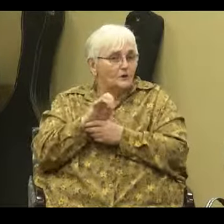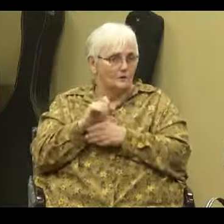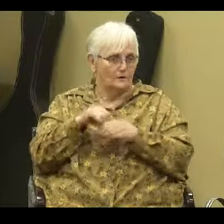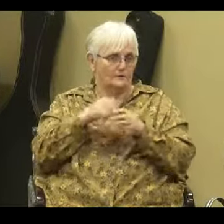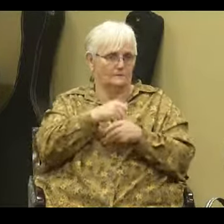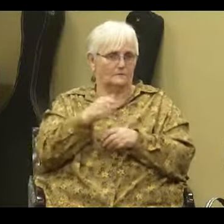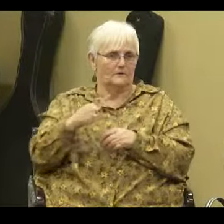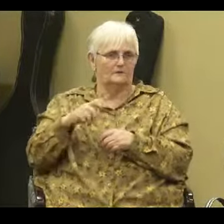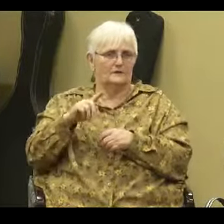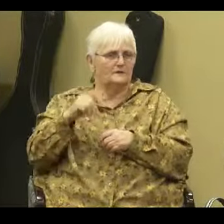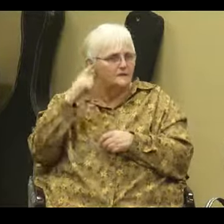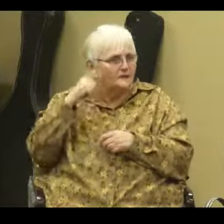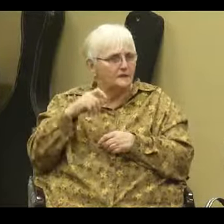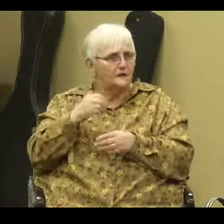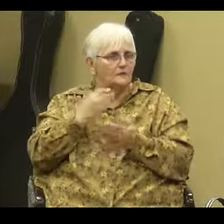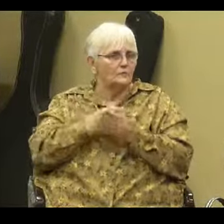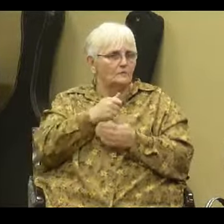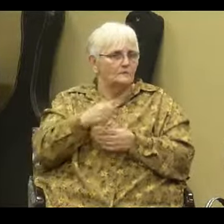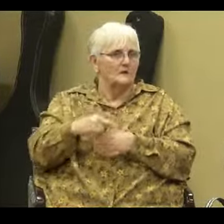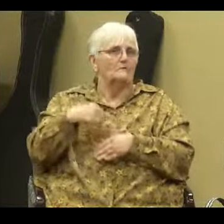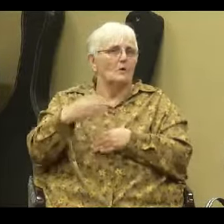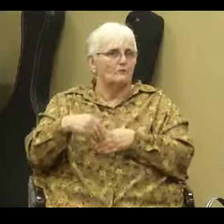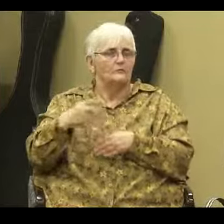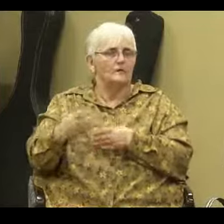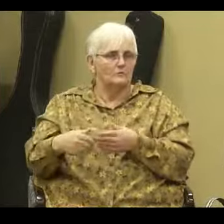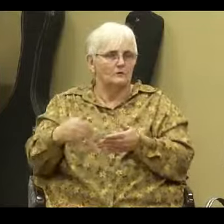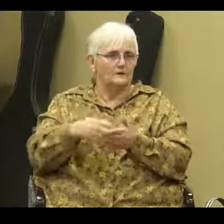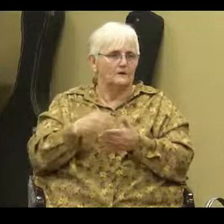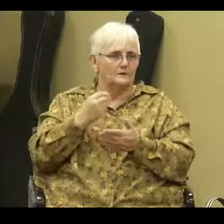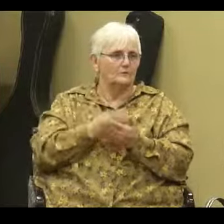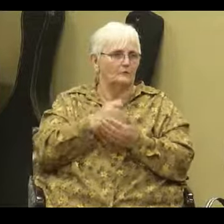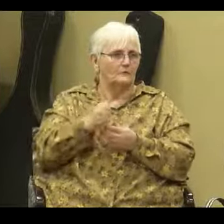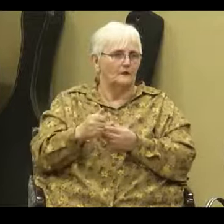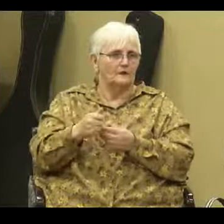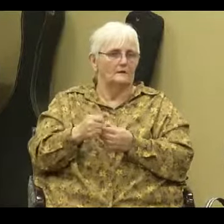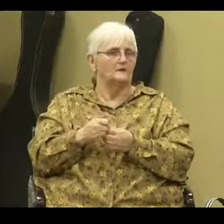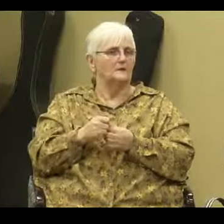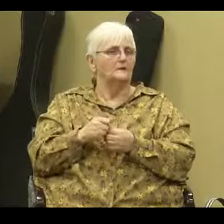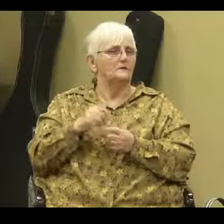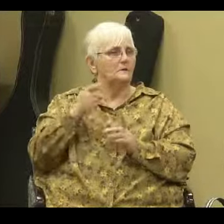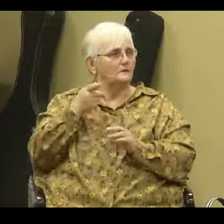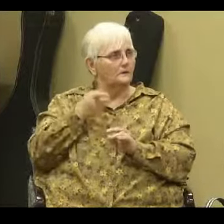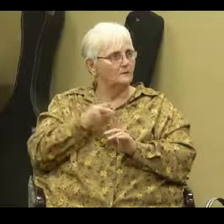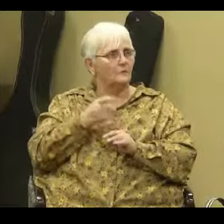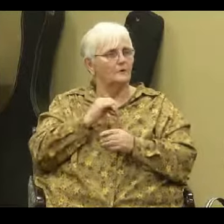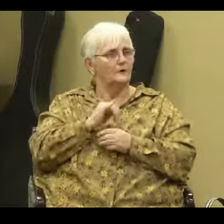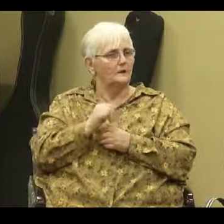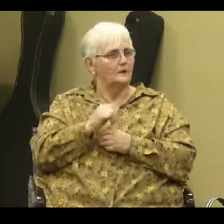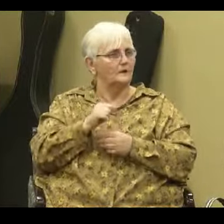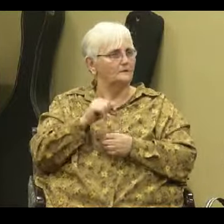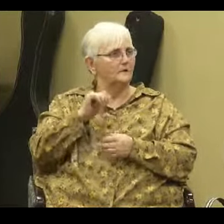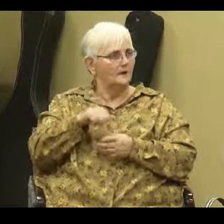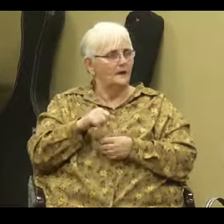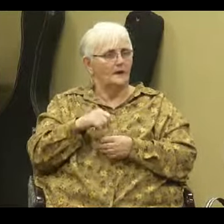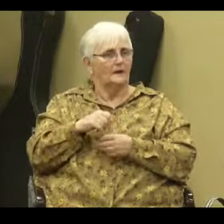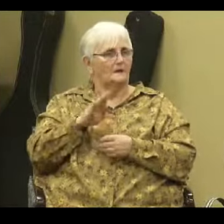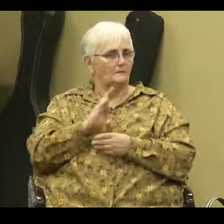need to prove themselves in front of people over and over again. Amen. And so, my point is, there can be arrogance and